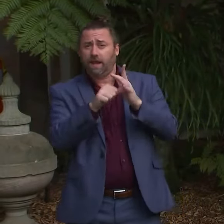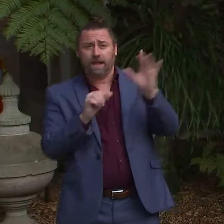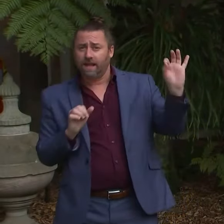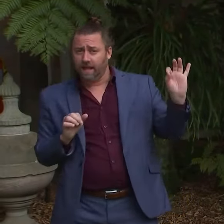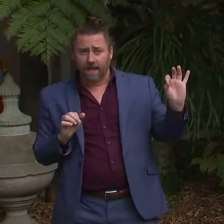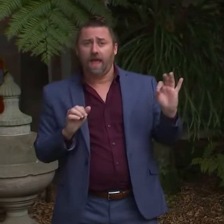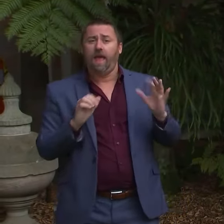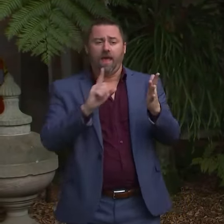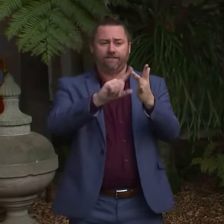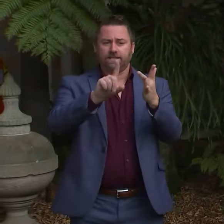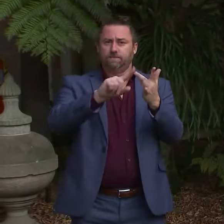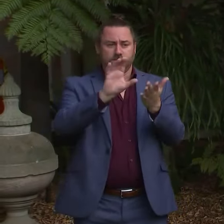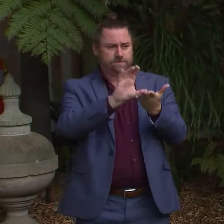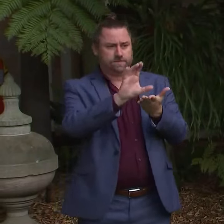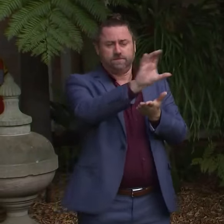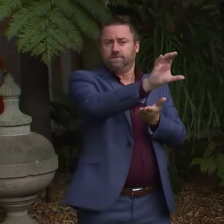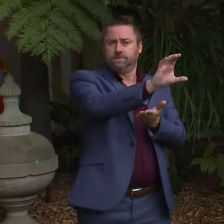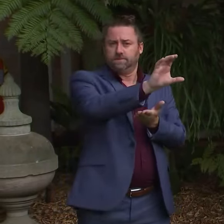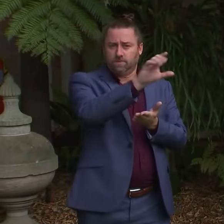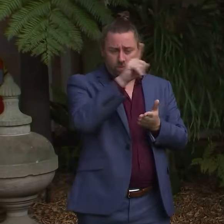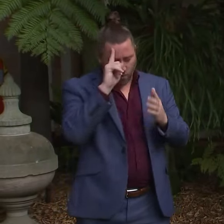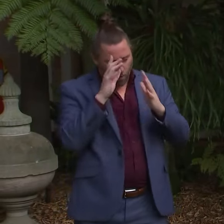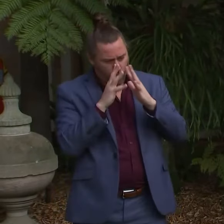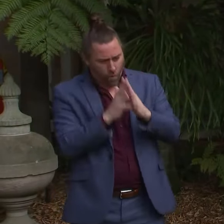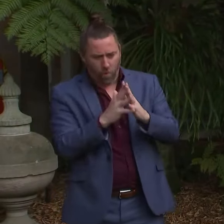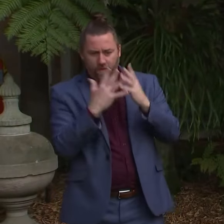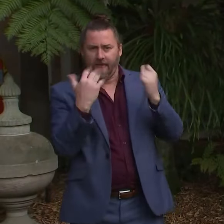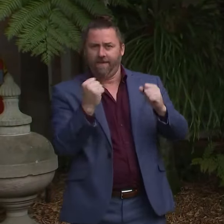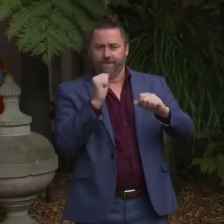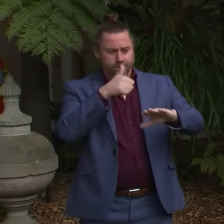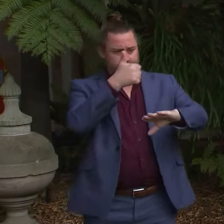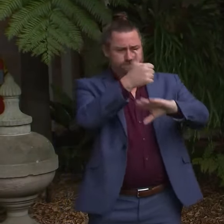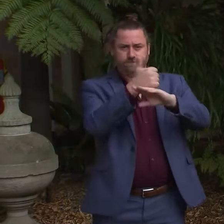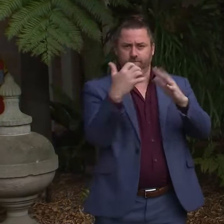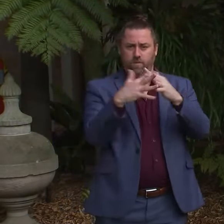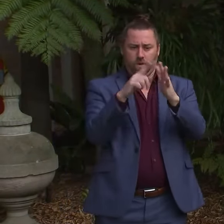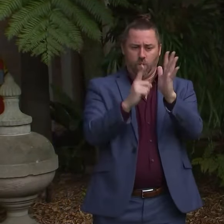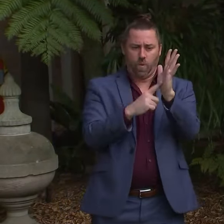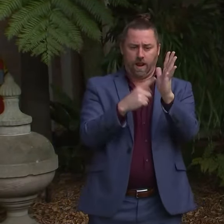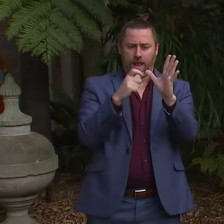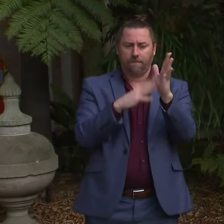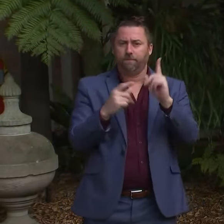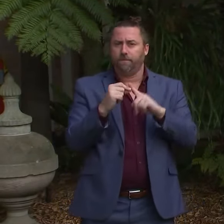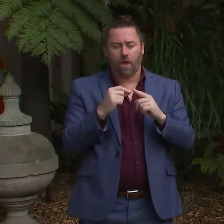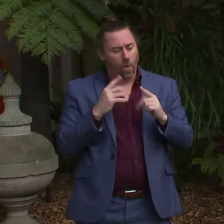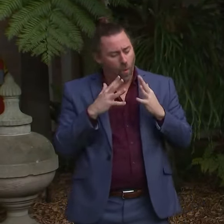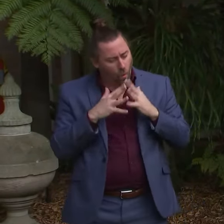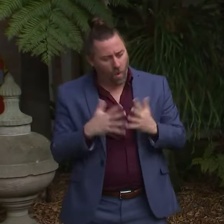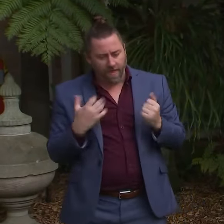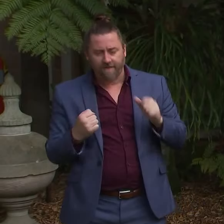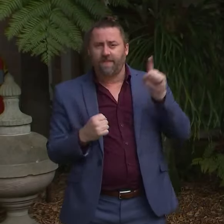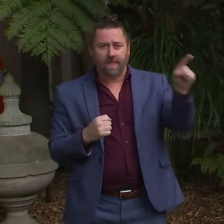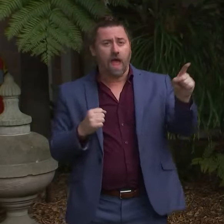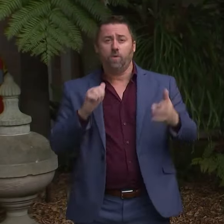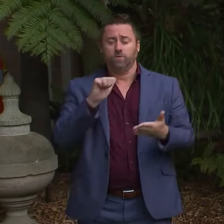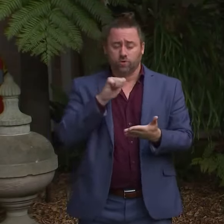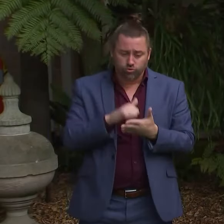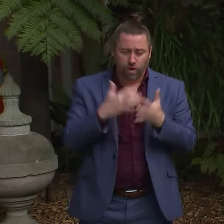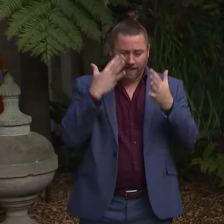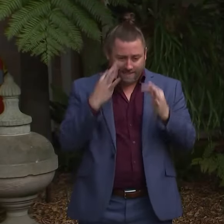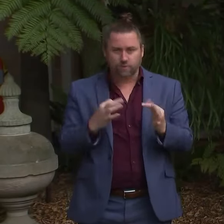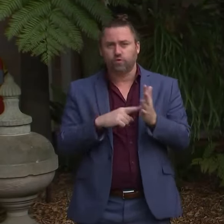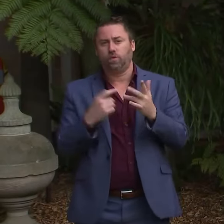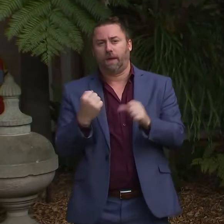is an investment investment that we absolutely are committed to, and it was the right investment to make,